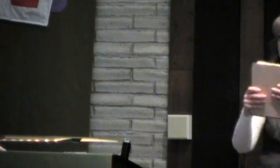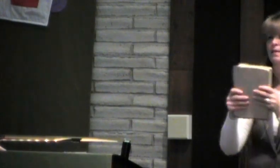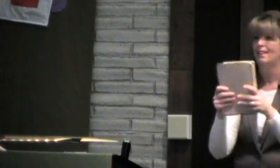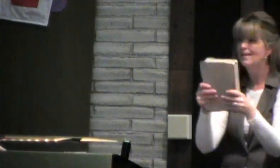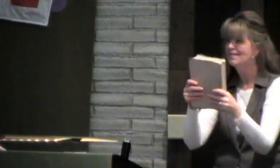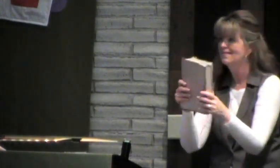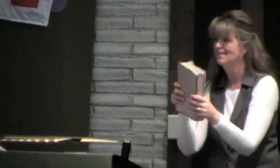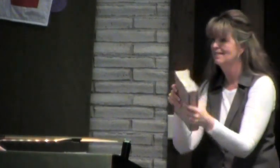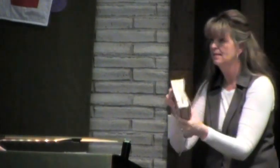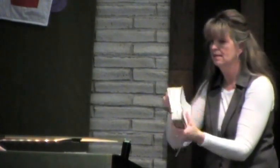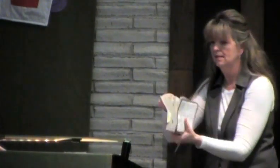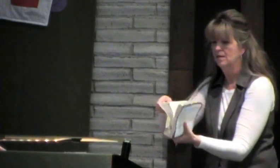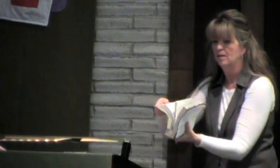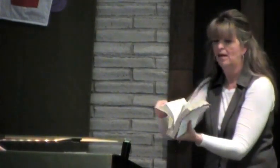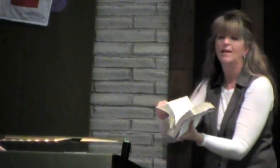is contained right here.